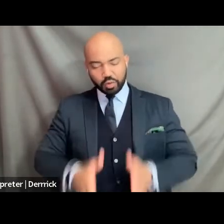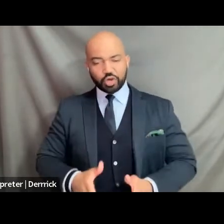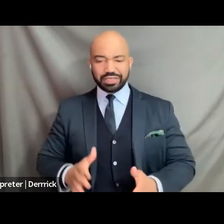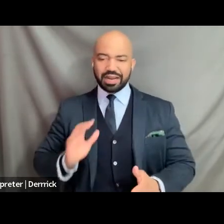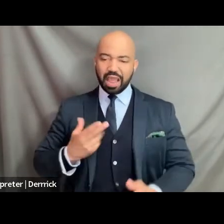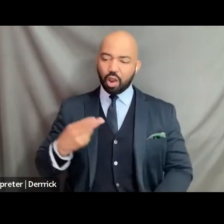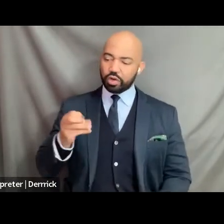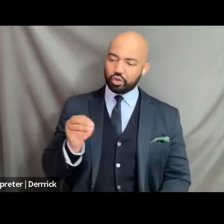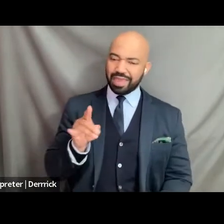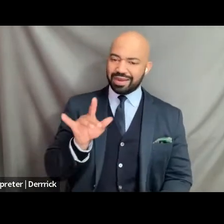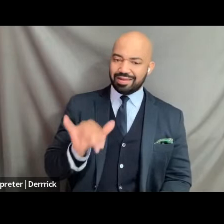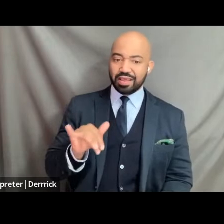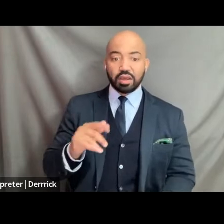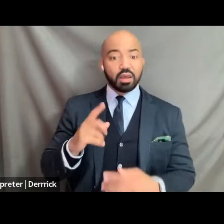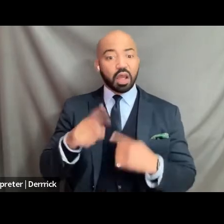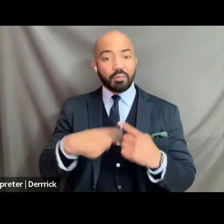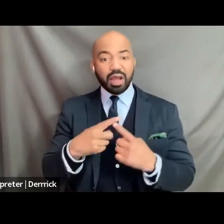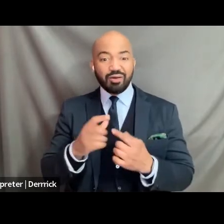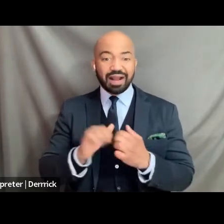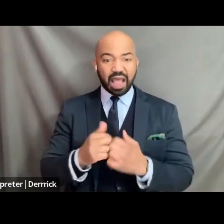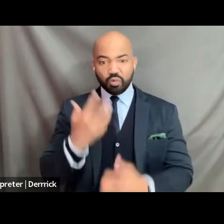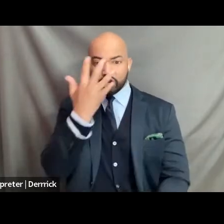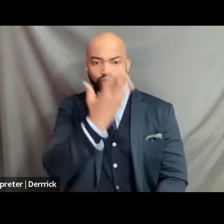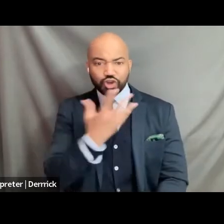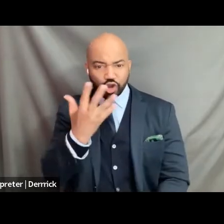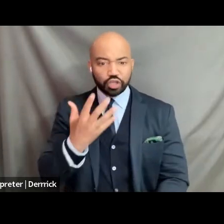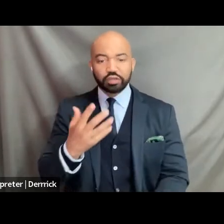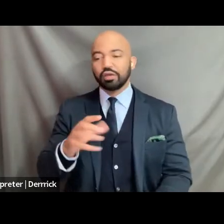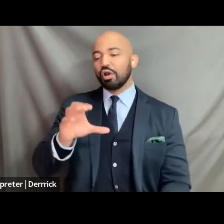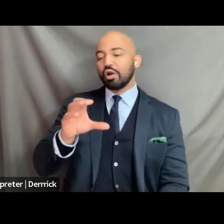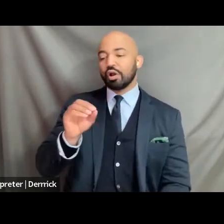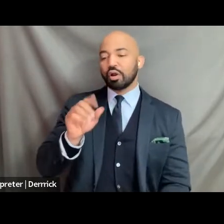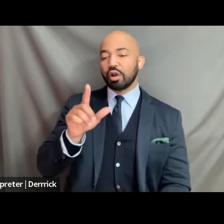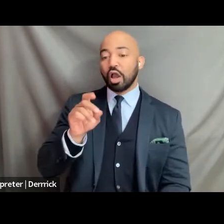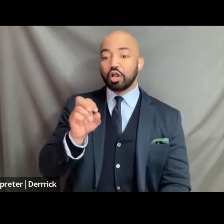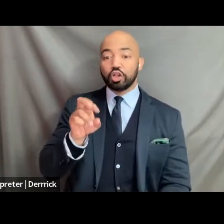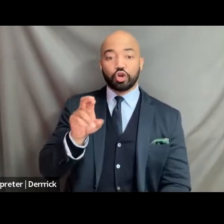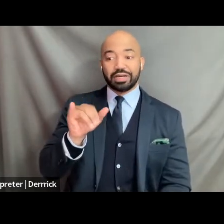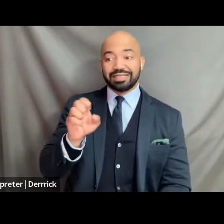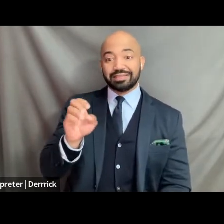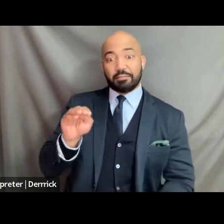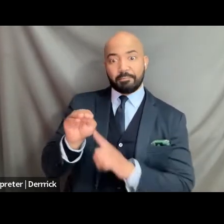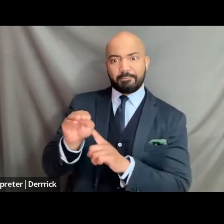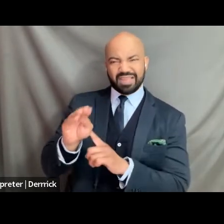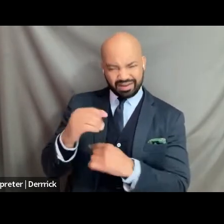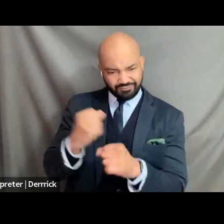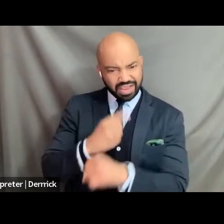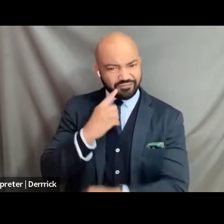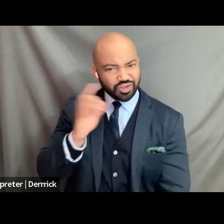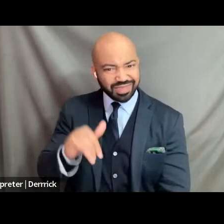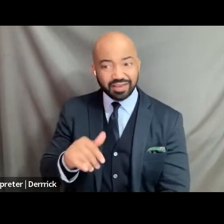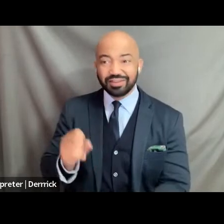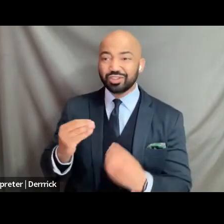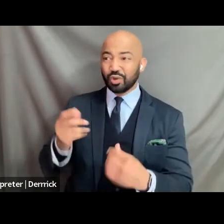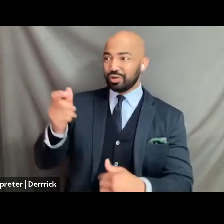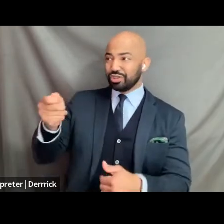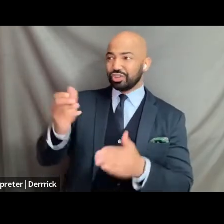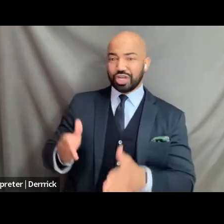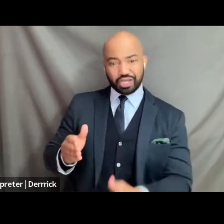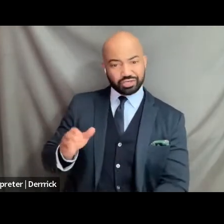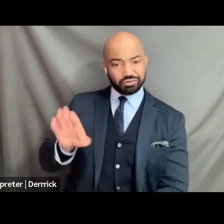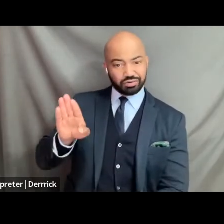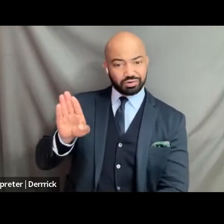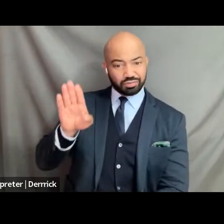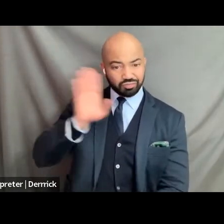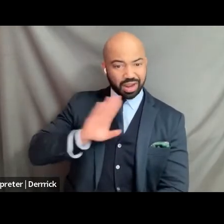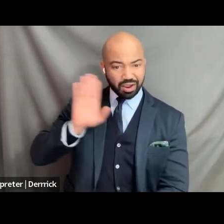have to fight against things such as colorism um and things like that and having judge brown like i said in this position to be a